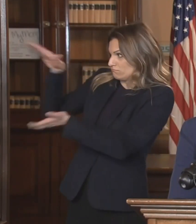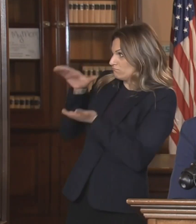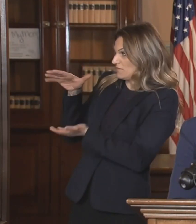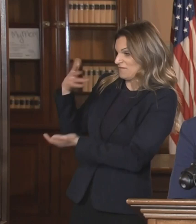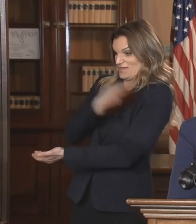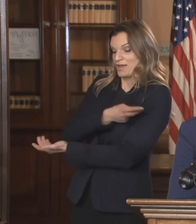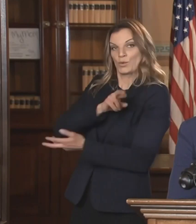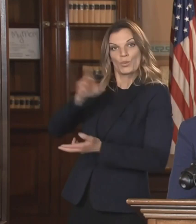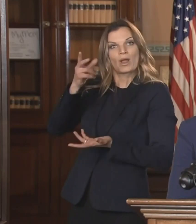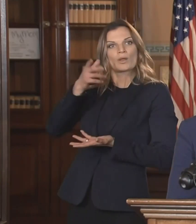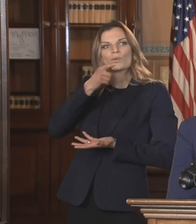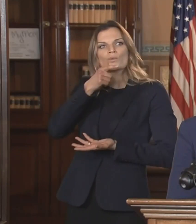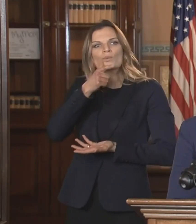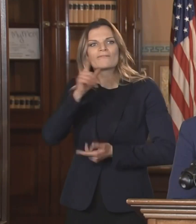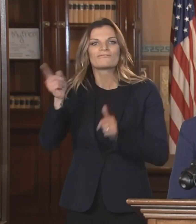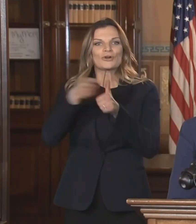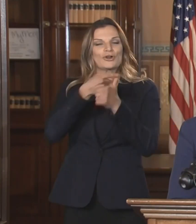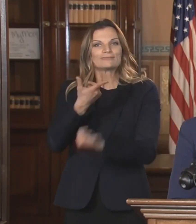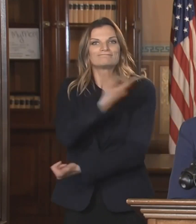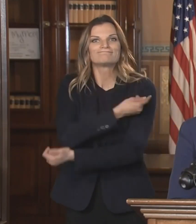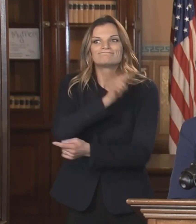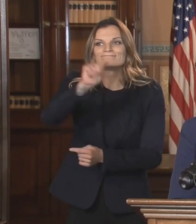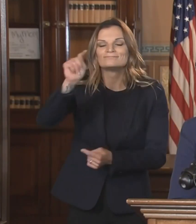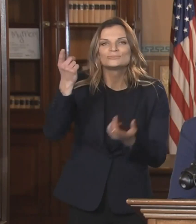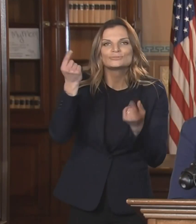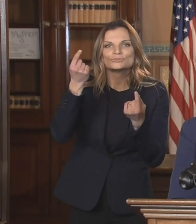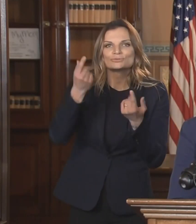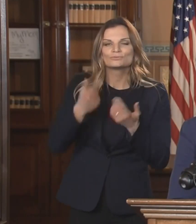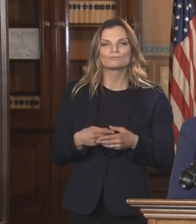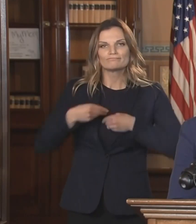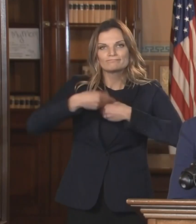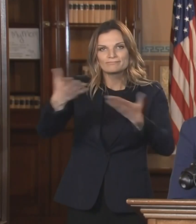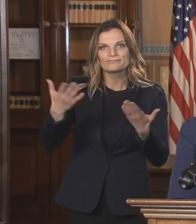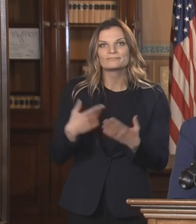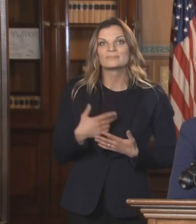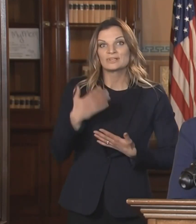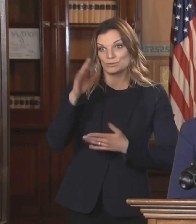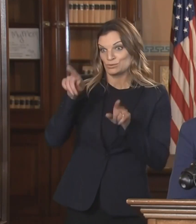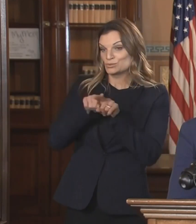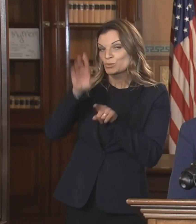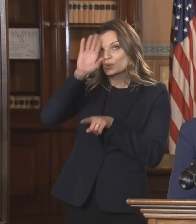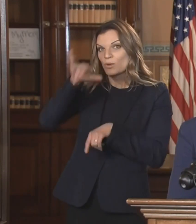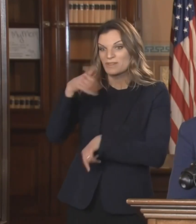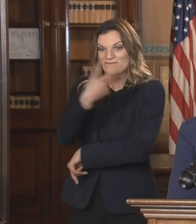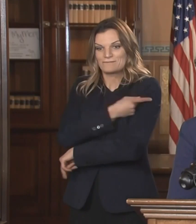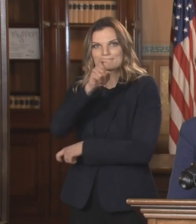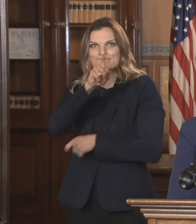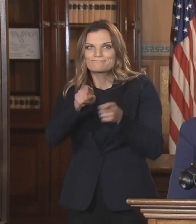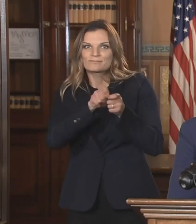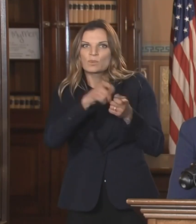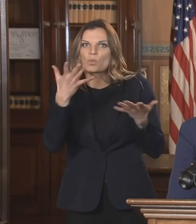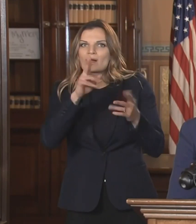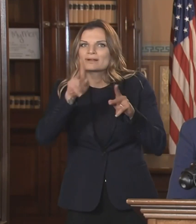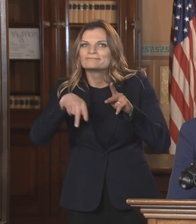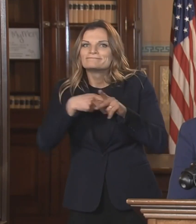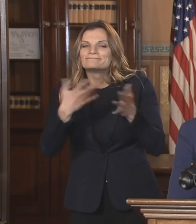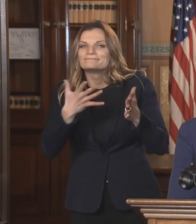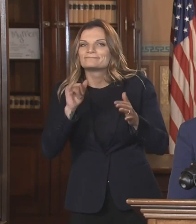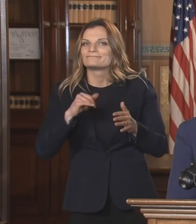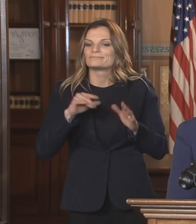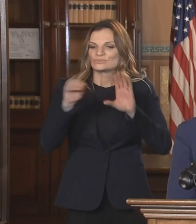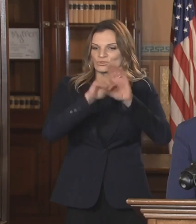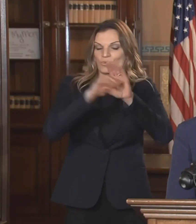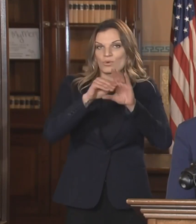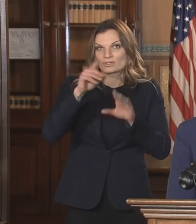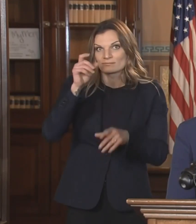become available. The vaccines will require very specific storage requirements. The Pfizer vaccine in particular must be